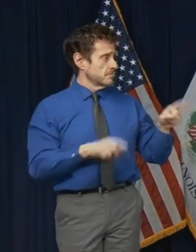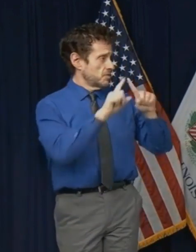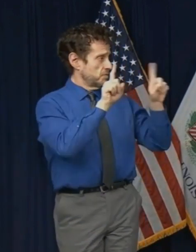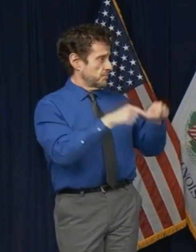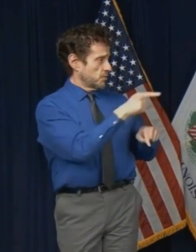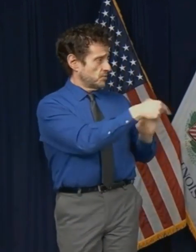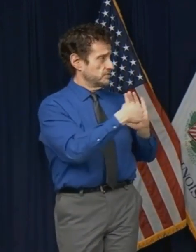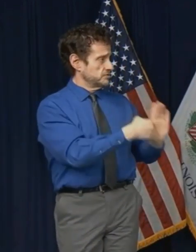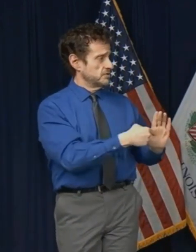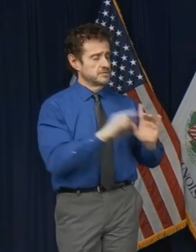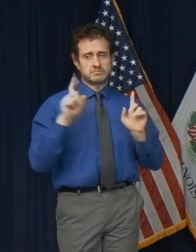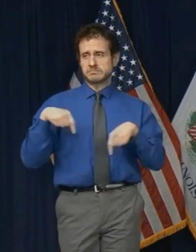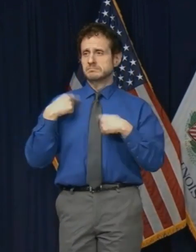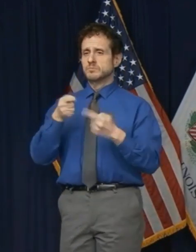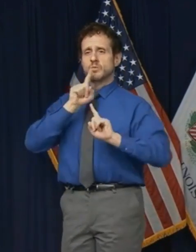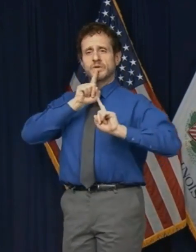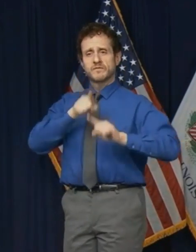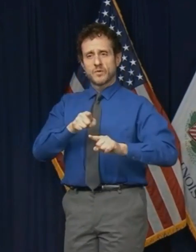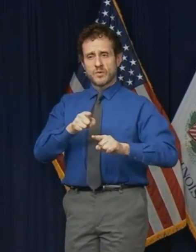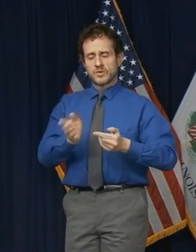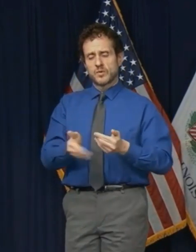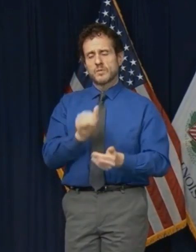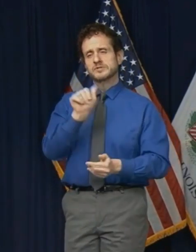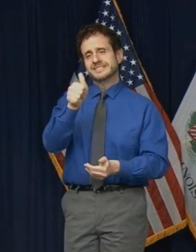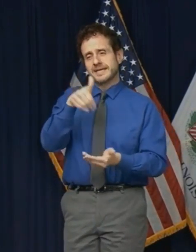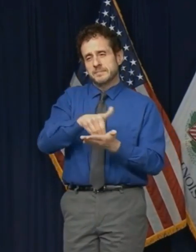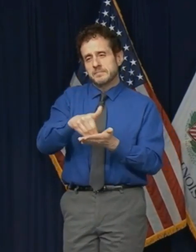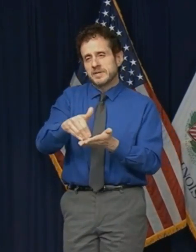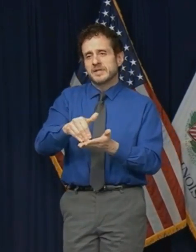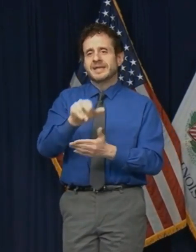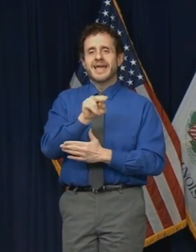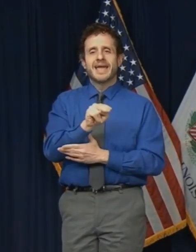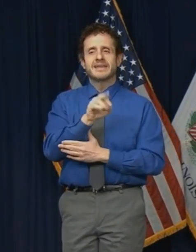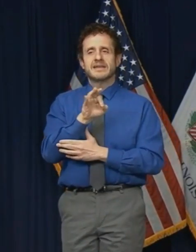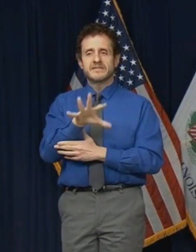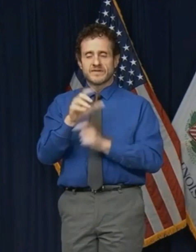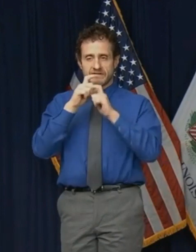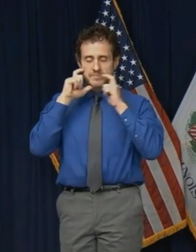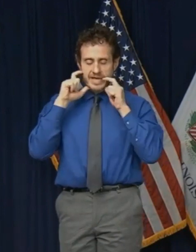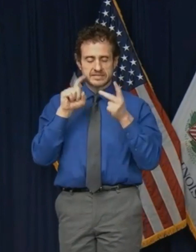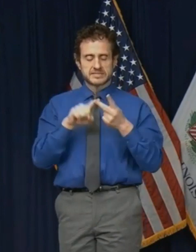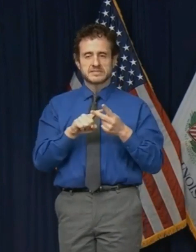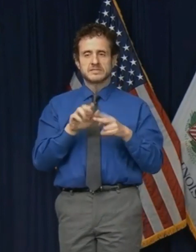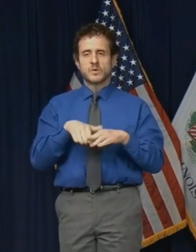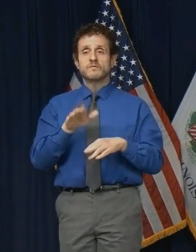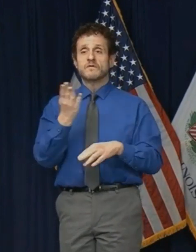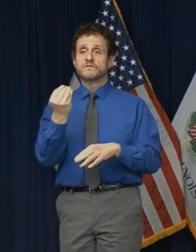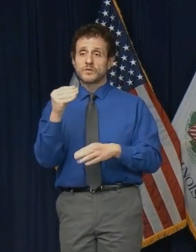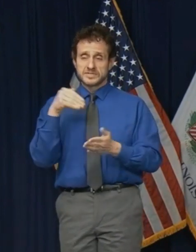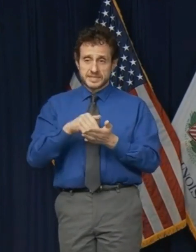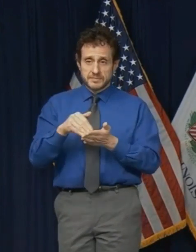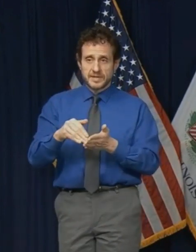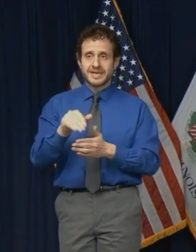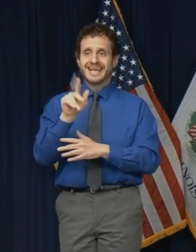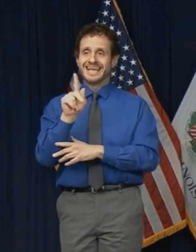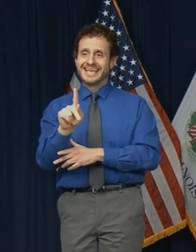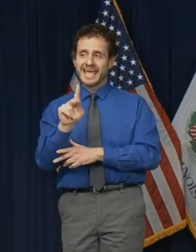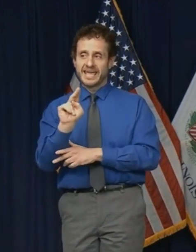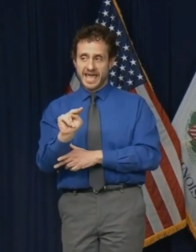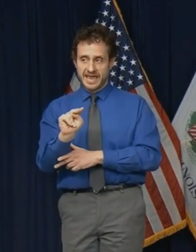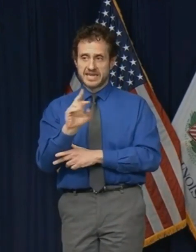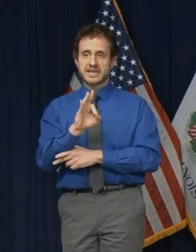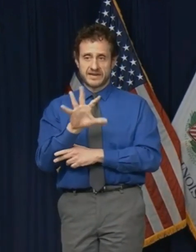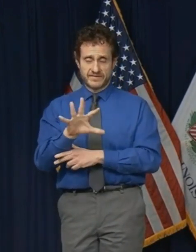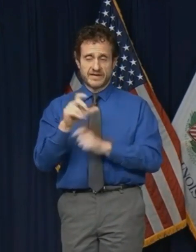to date, we've ordered nearly 10 million N95 masks, over 14 million KN95